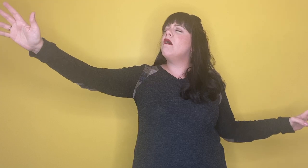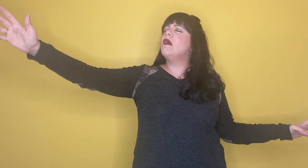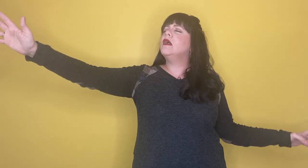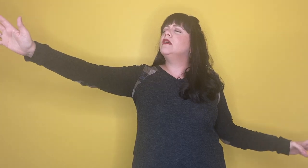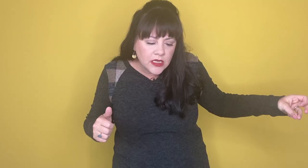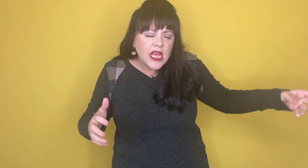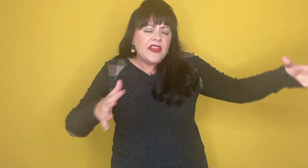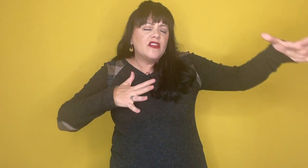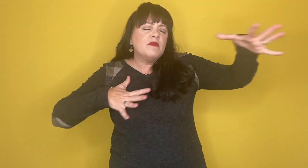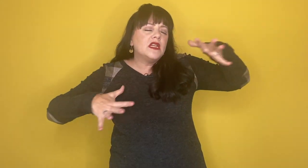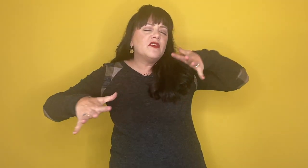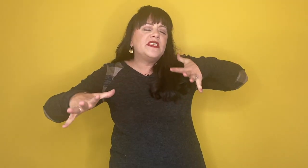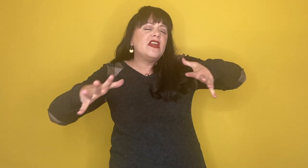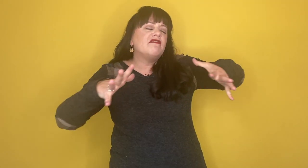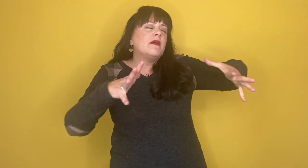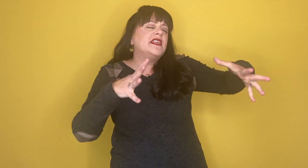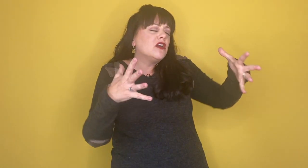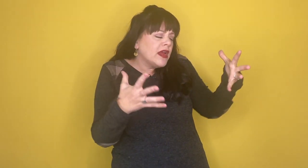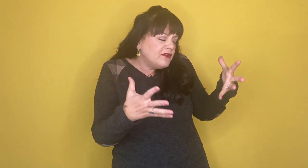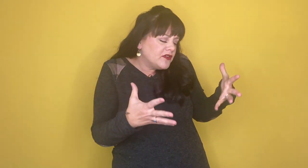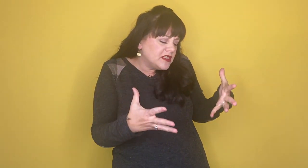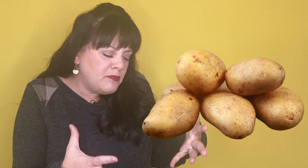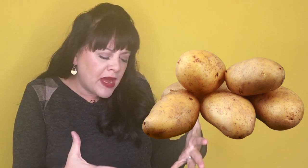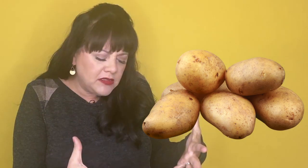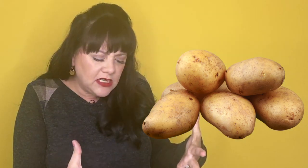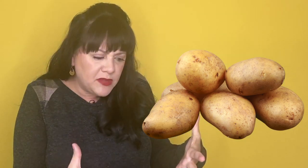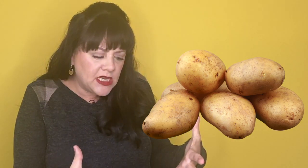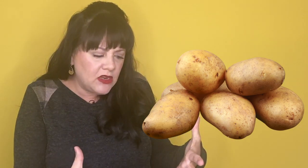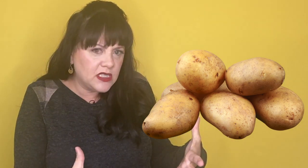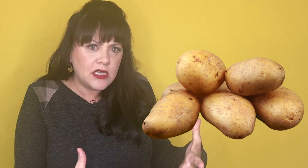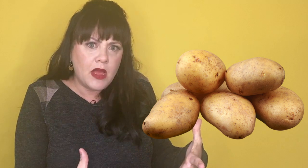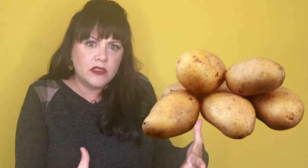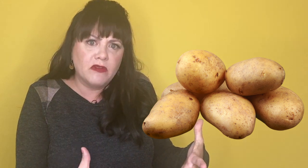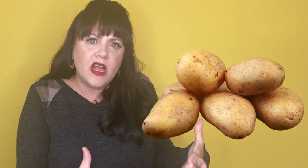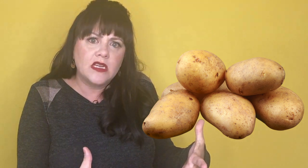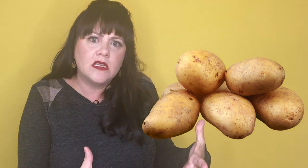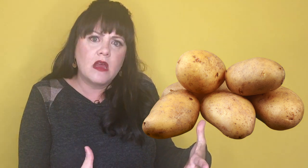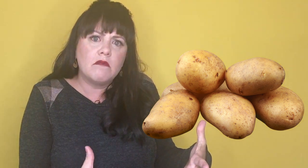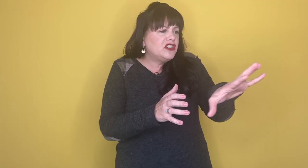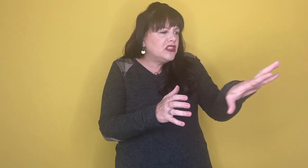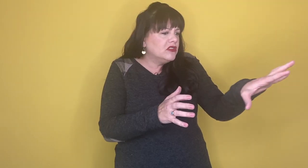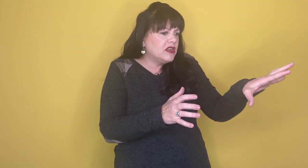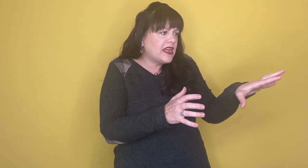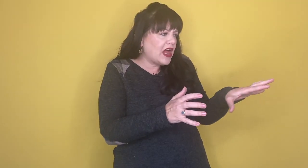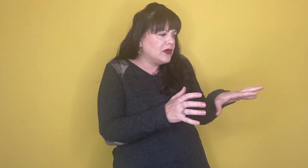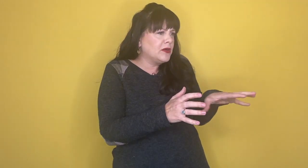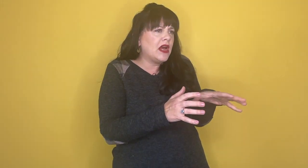And they're in the middle of the potato famine, yet grateful for this bounty of potatoes that somehow was provided to them. The children gather around